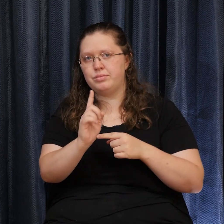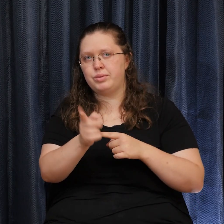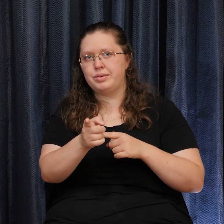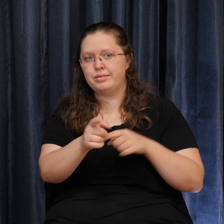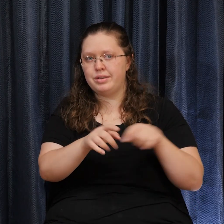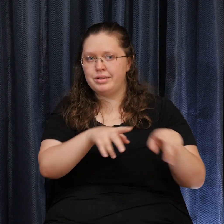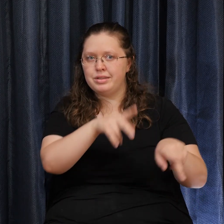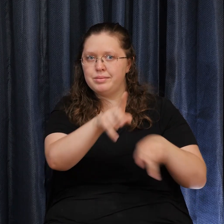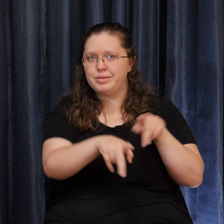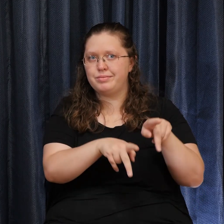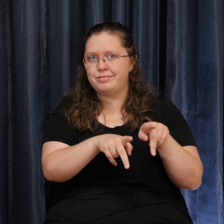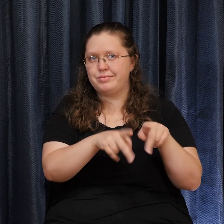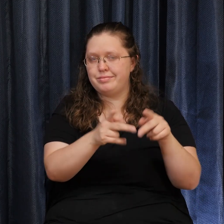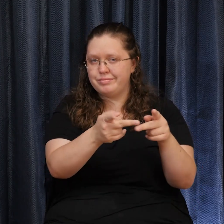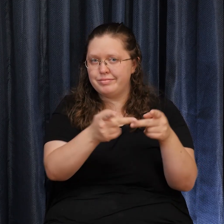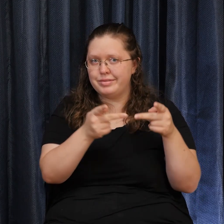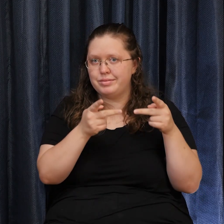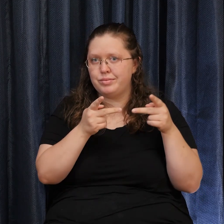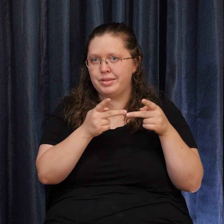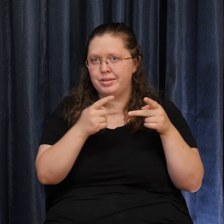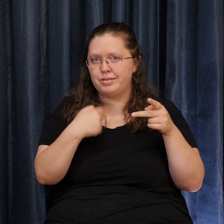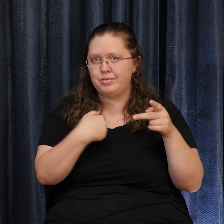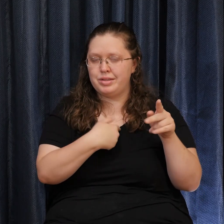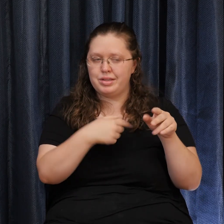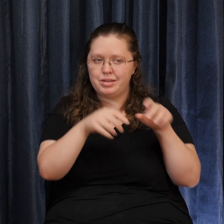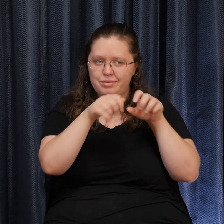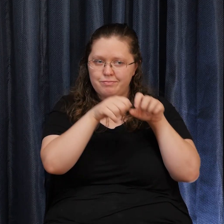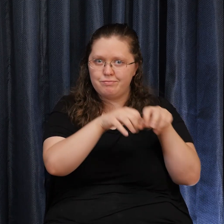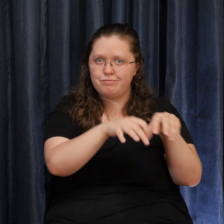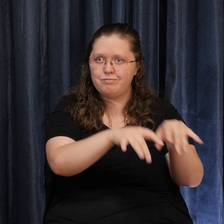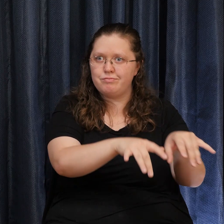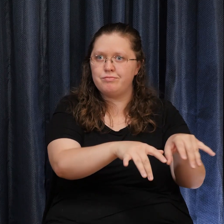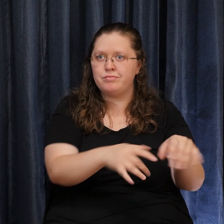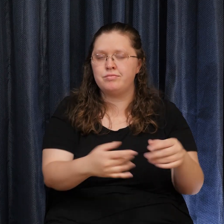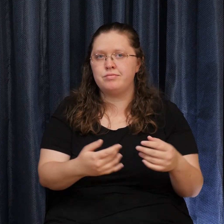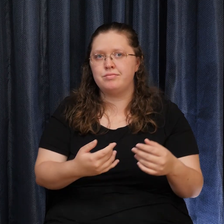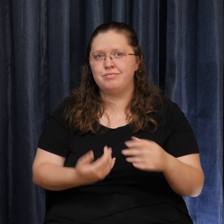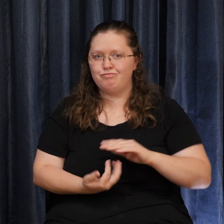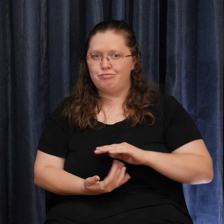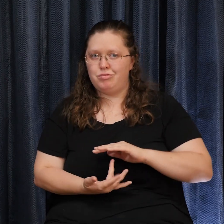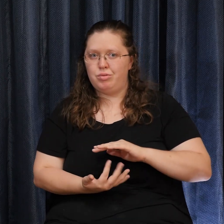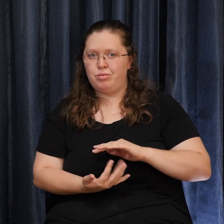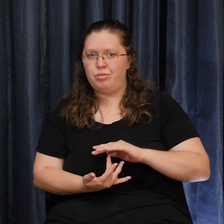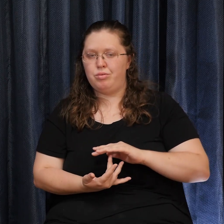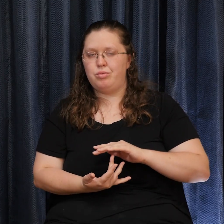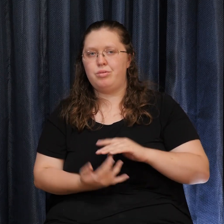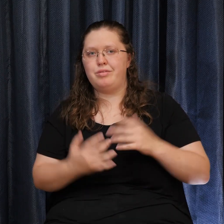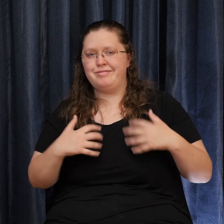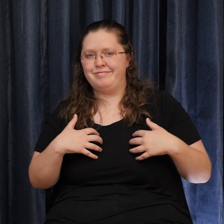Place Fires Being quelled Angers Being eased